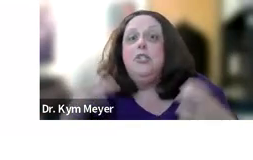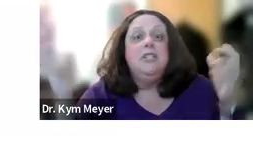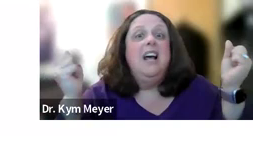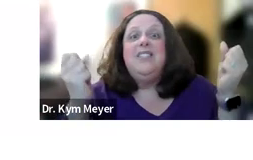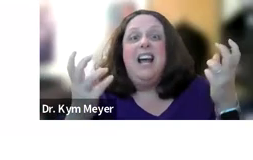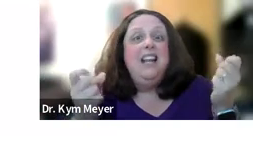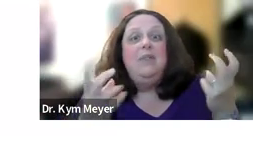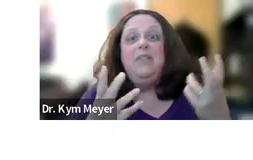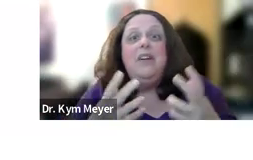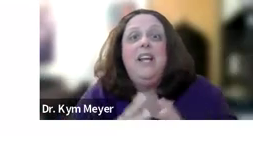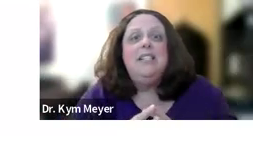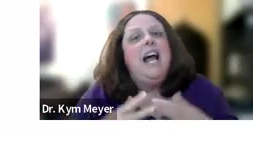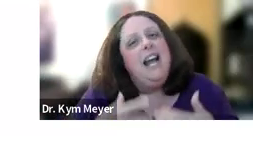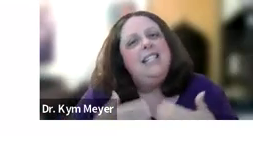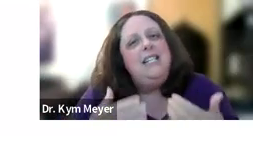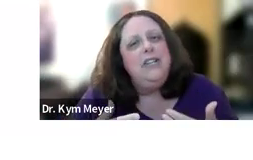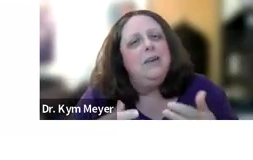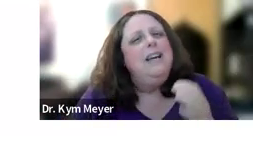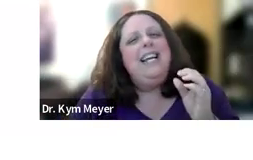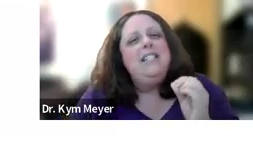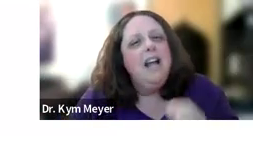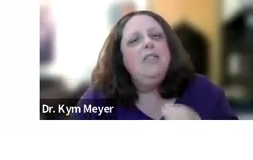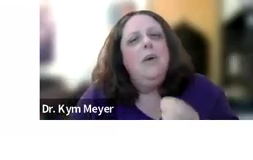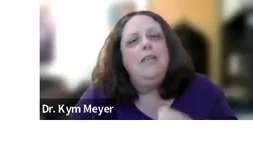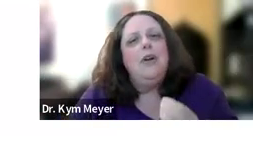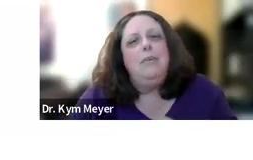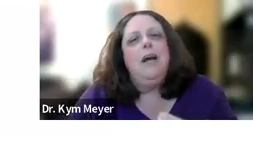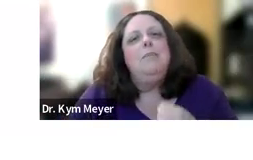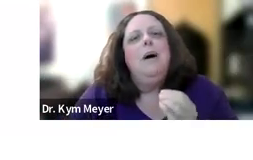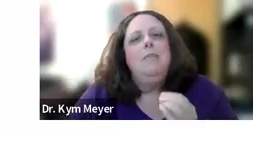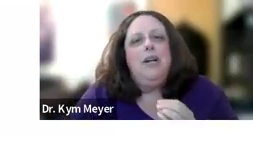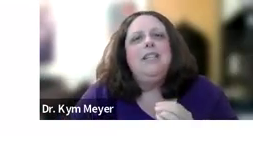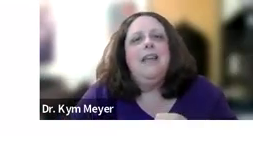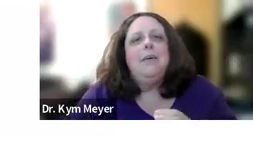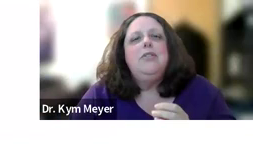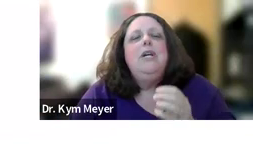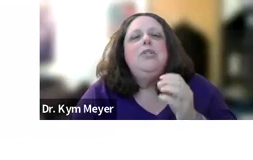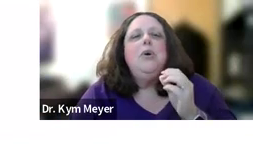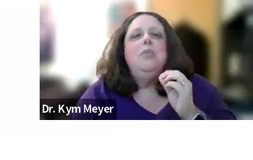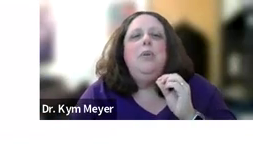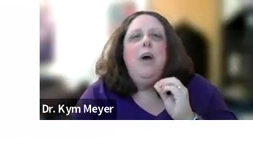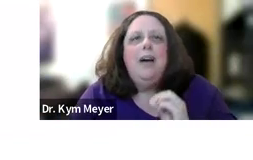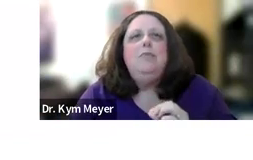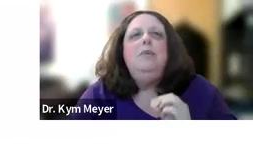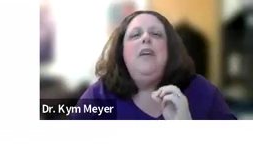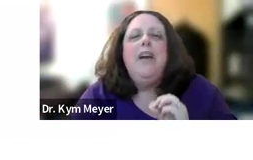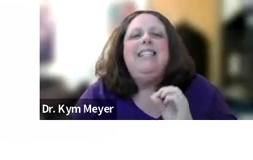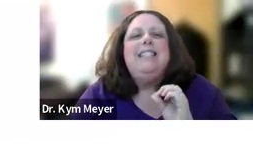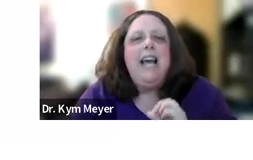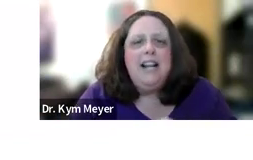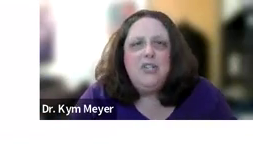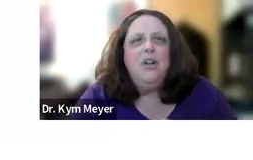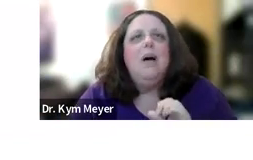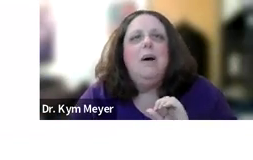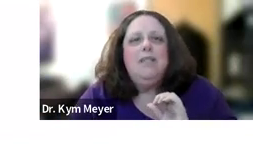sign language, just kind of signing in front of kids and not teaching them is not the way that they're going to pick up American sign language. So you have to be very